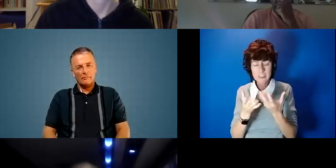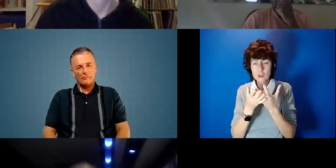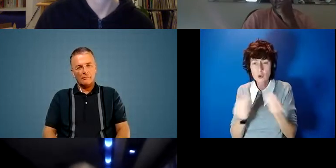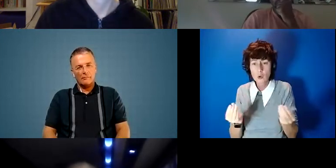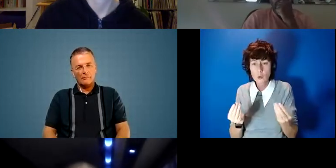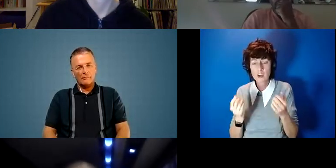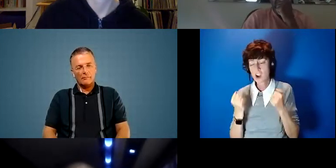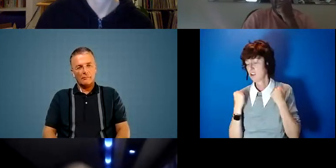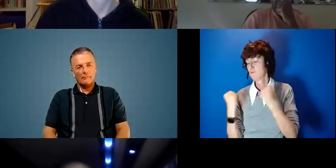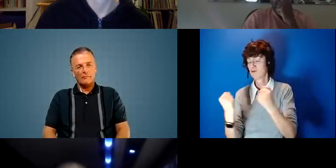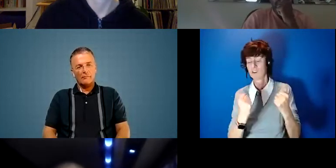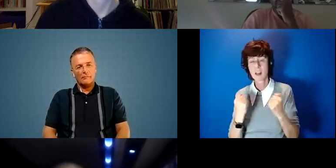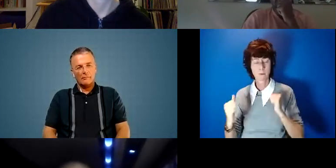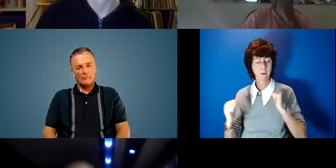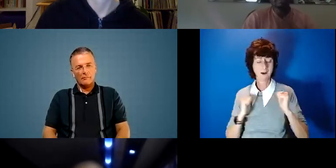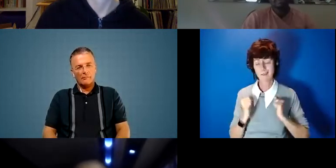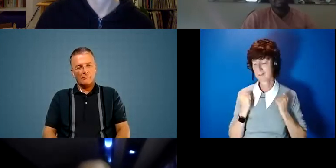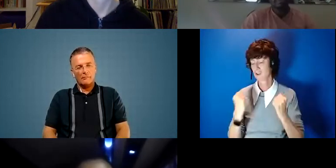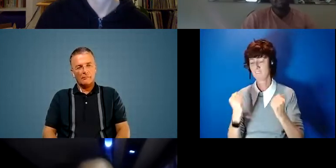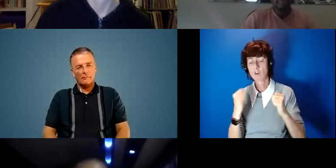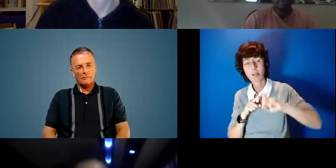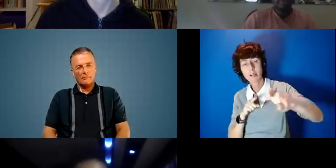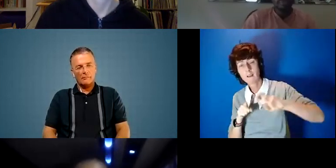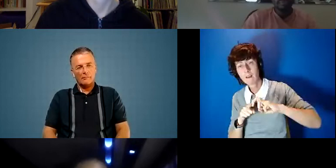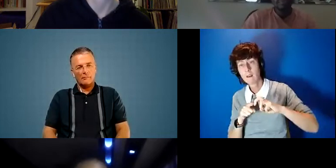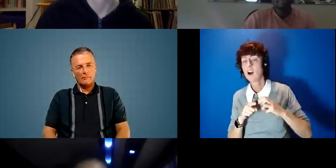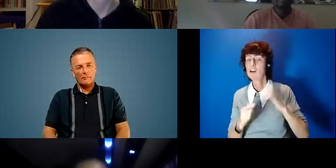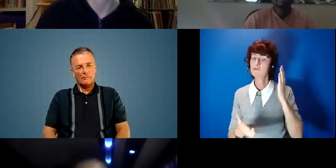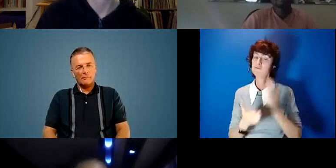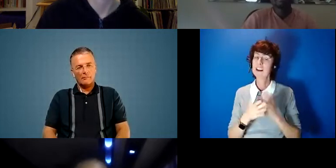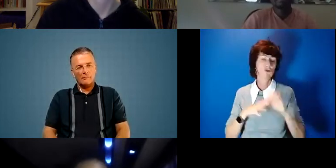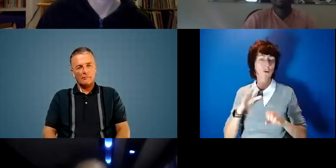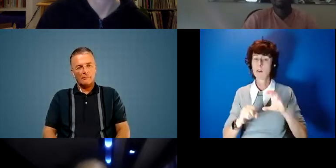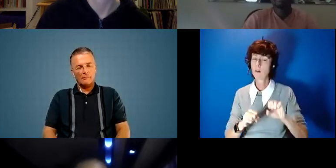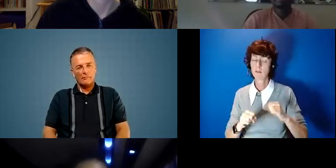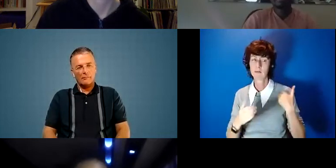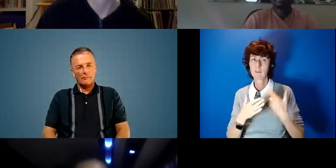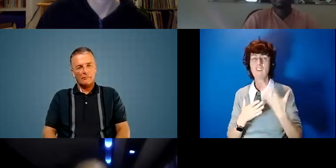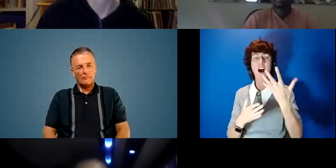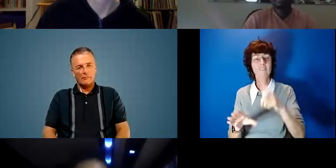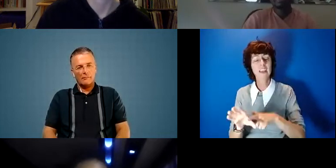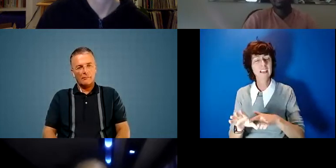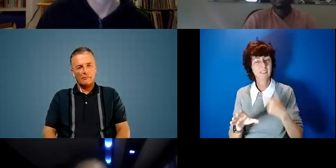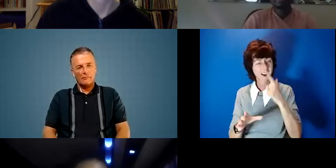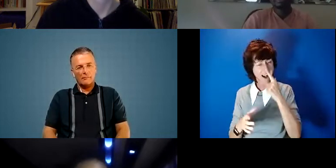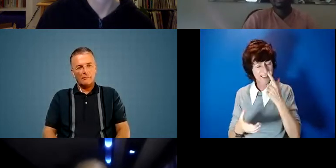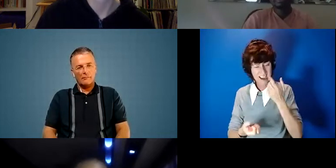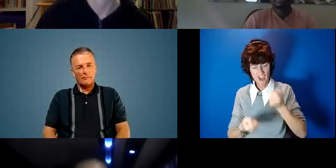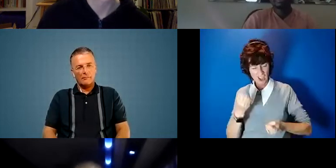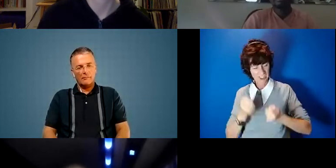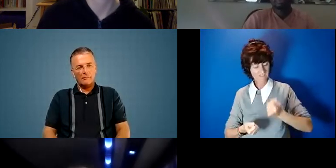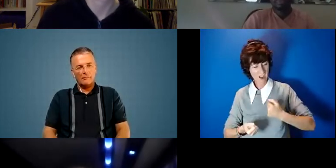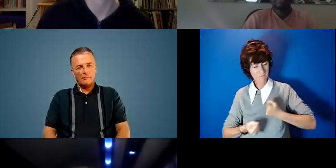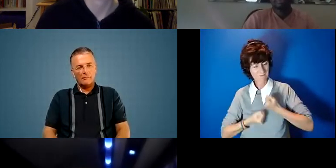miles that we travel and recently last five years really struggled in justifying whether i can even do the work that i do